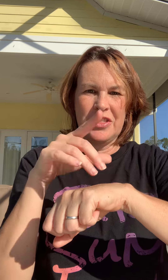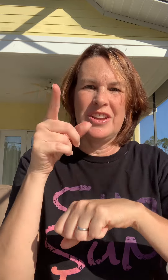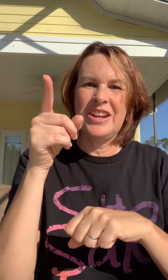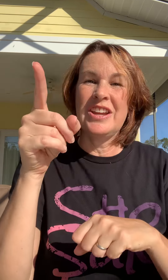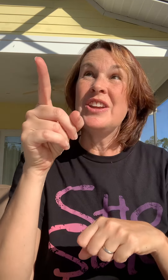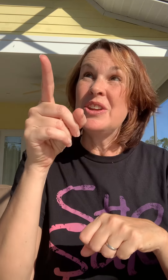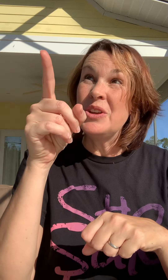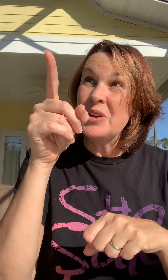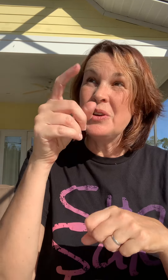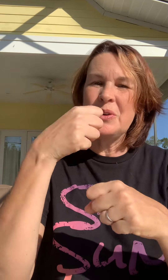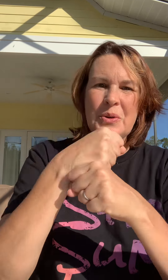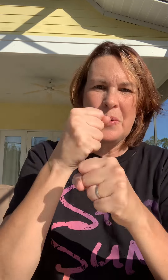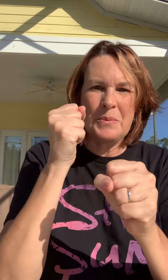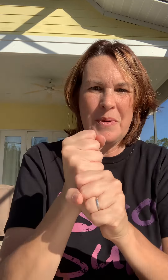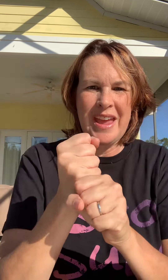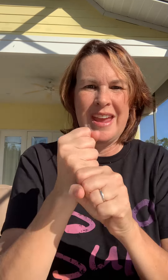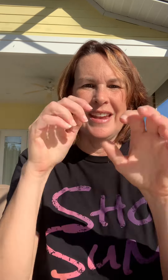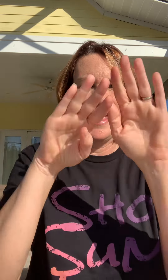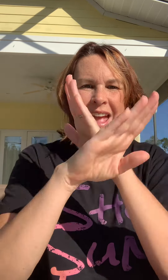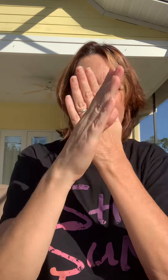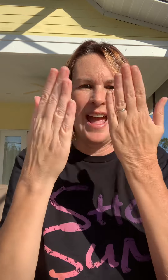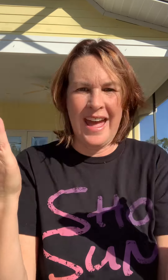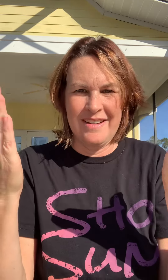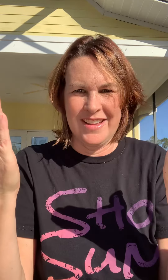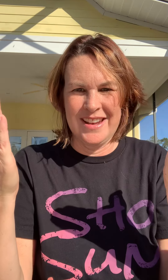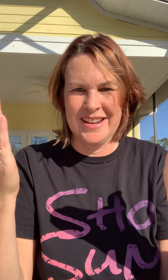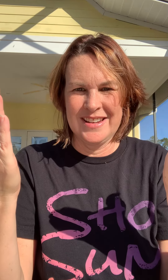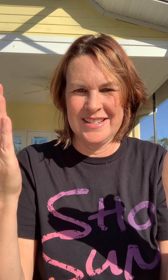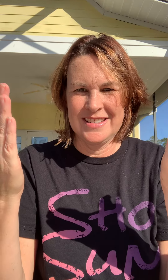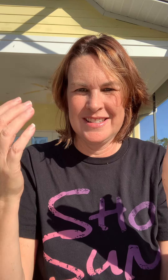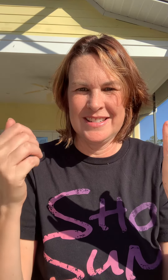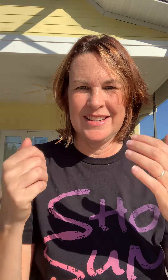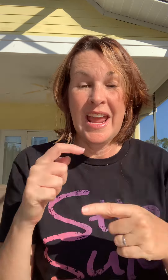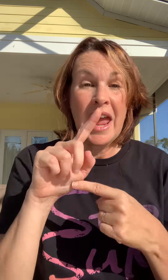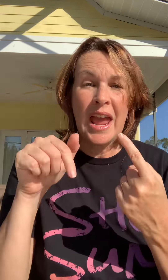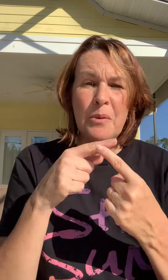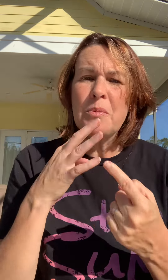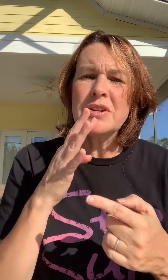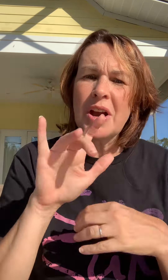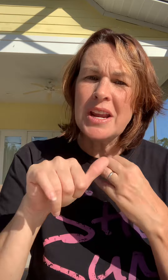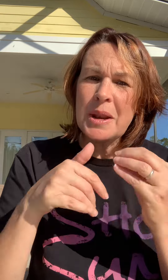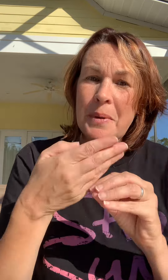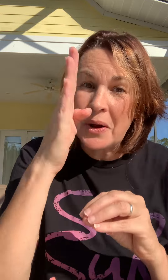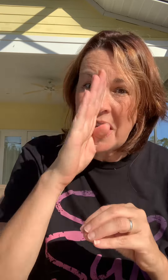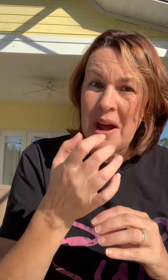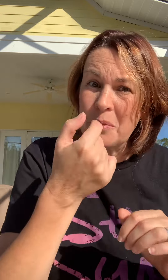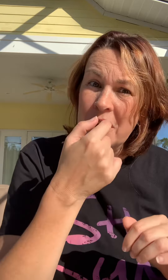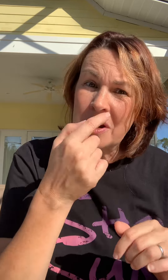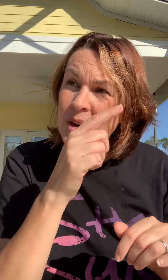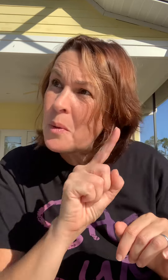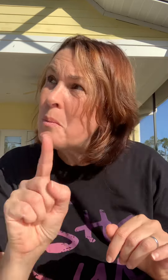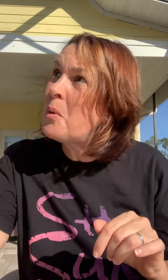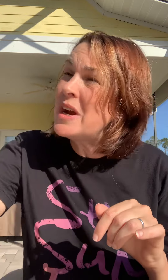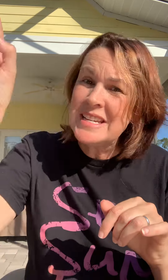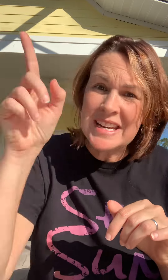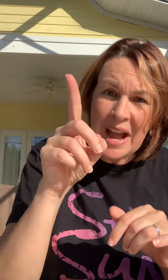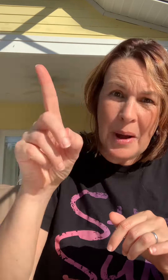you made heaven and when we're talking about God we're pointing up